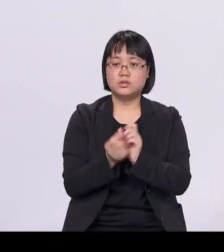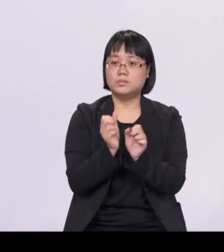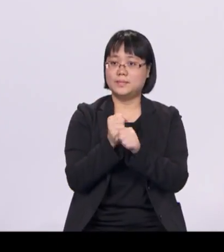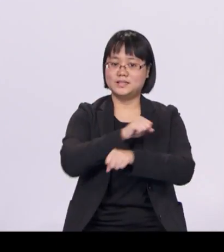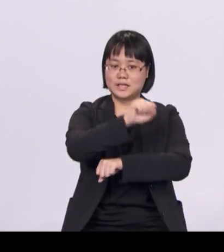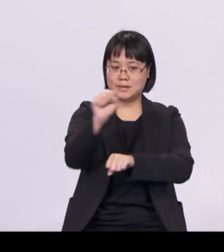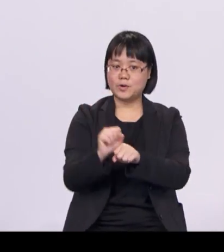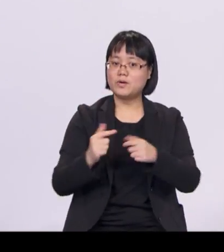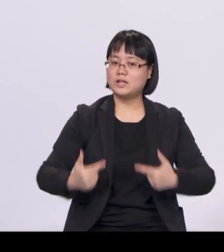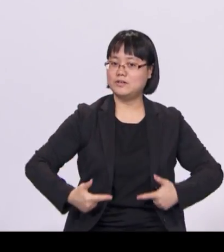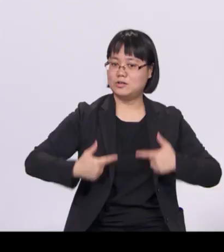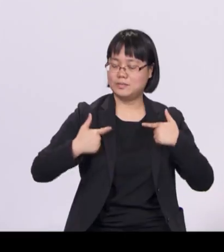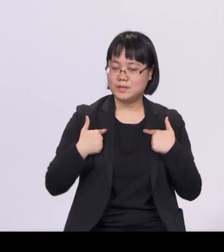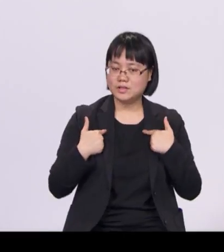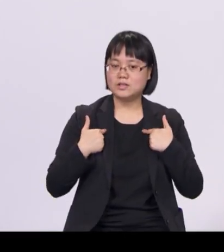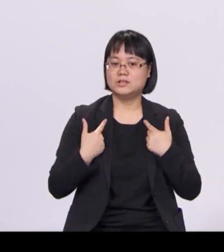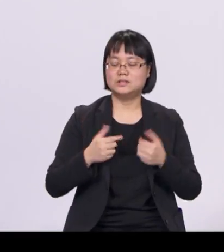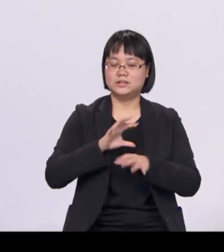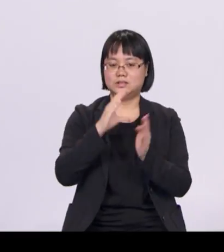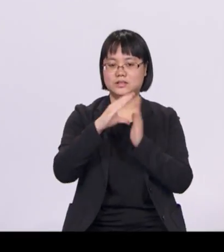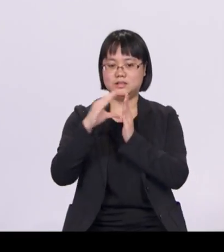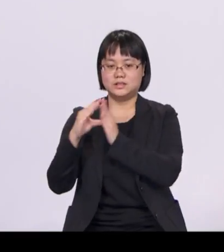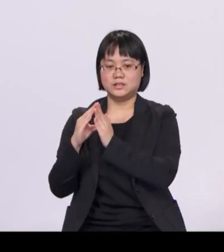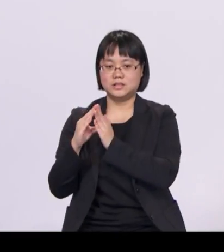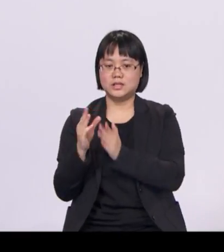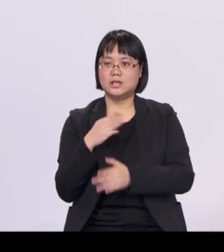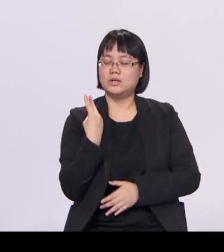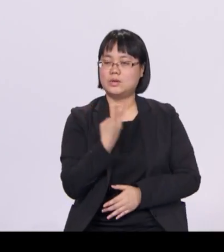and as a responsible member of the international community.